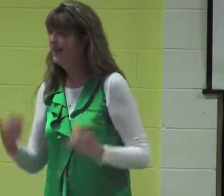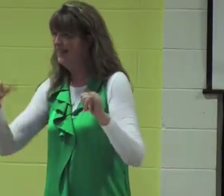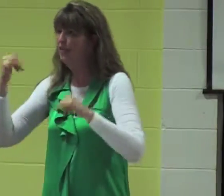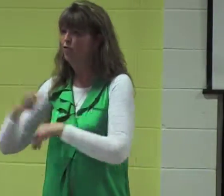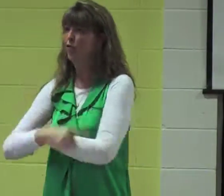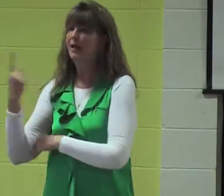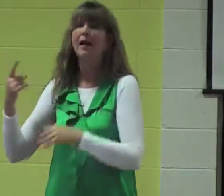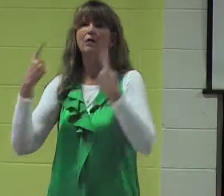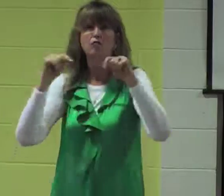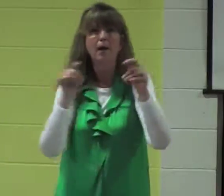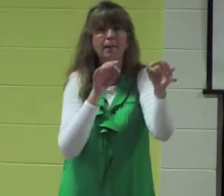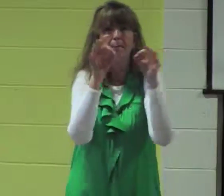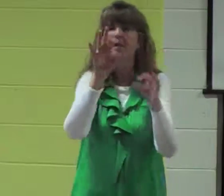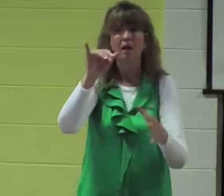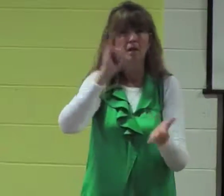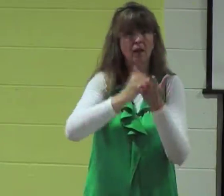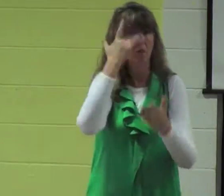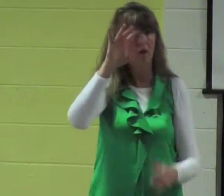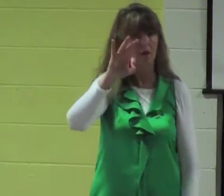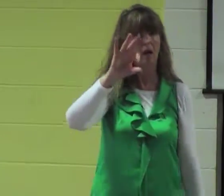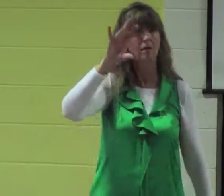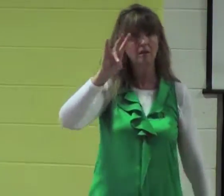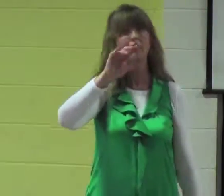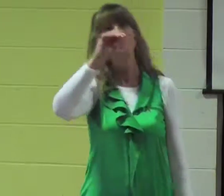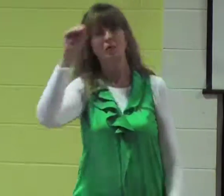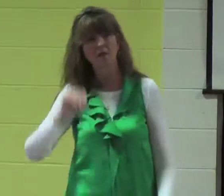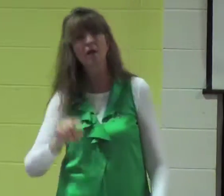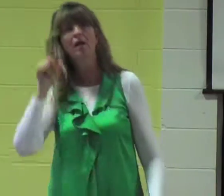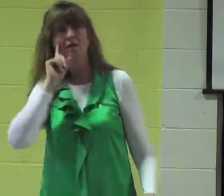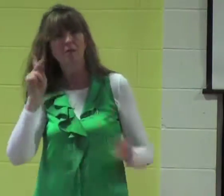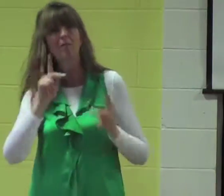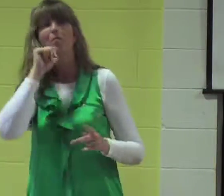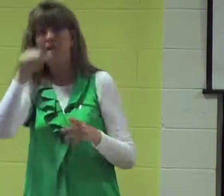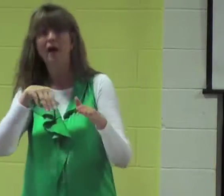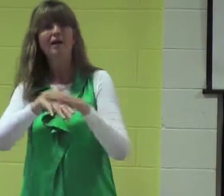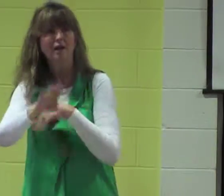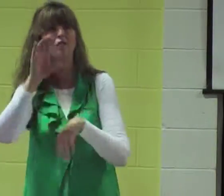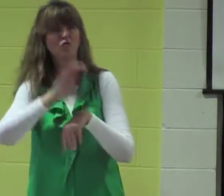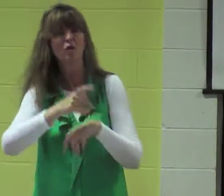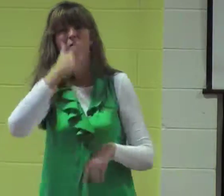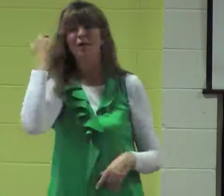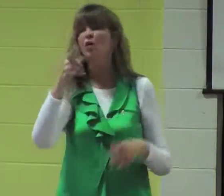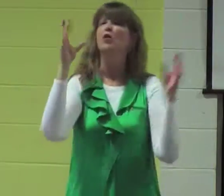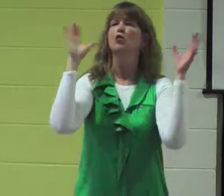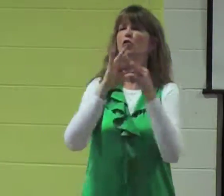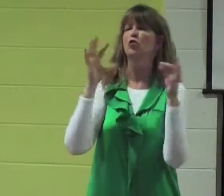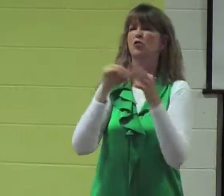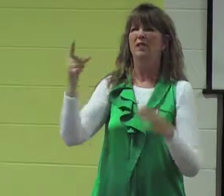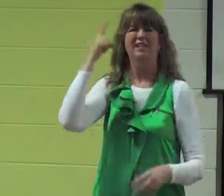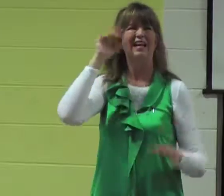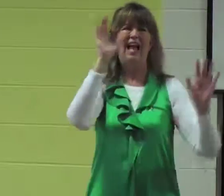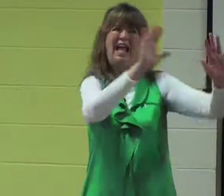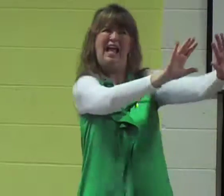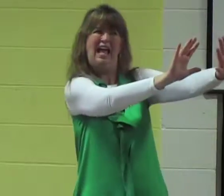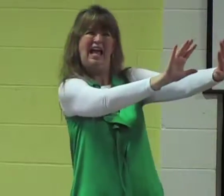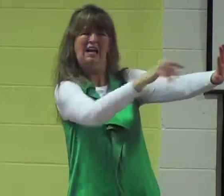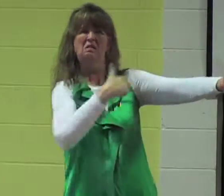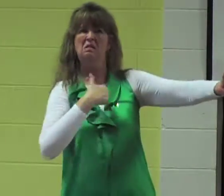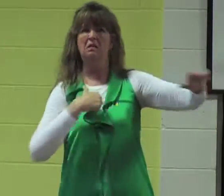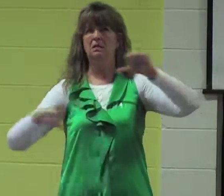bizarre. Even today if you try to explain that you know we do have the 97% you do not attend church and if you